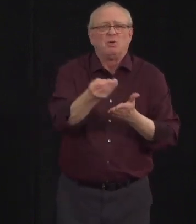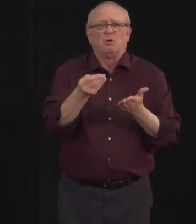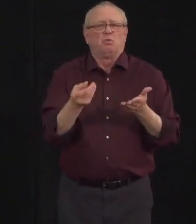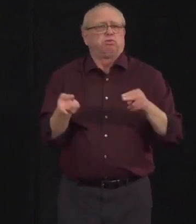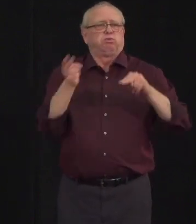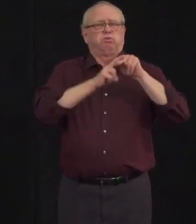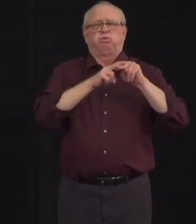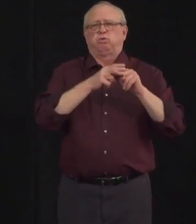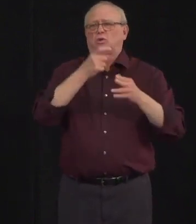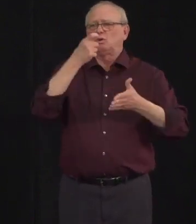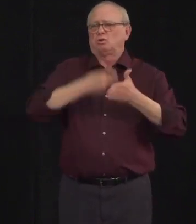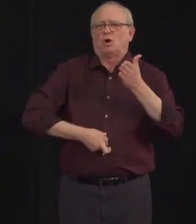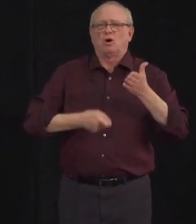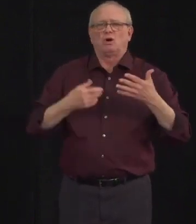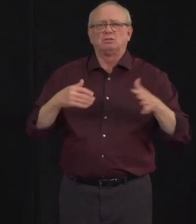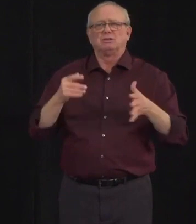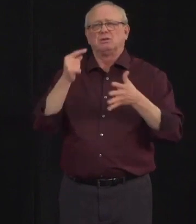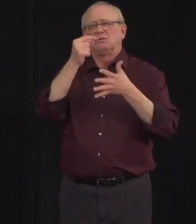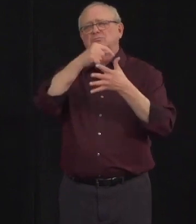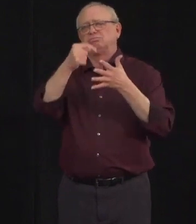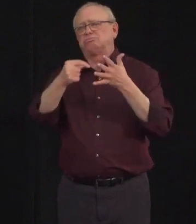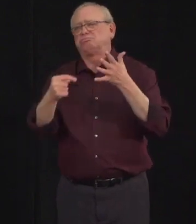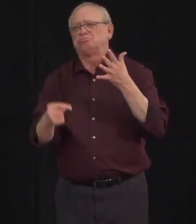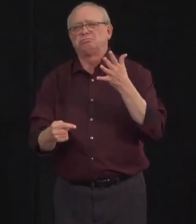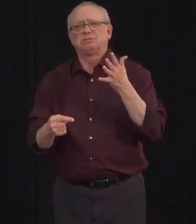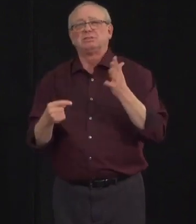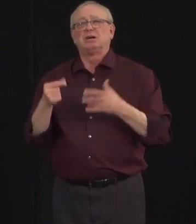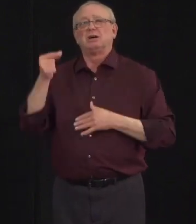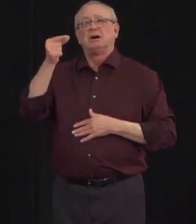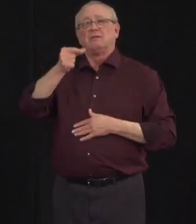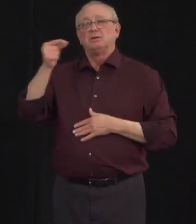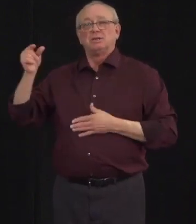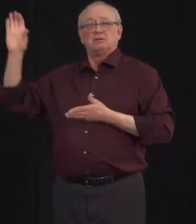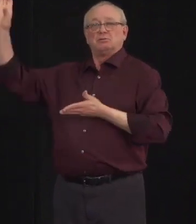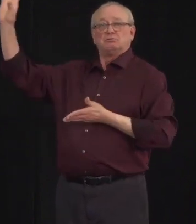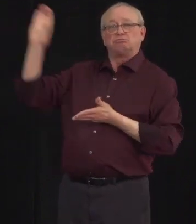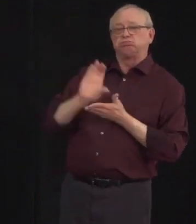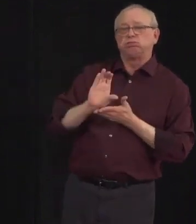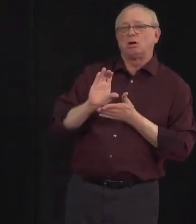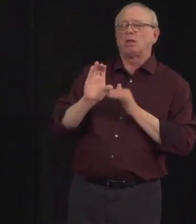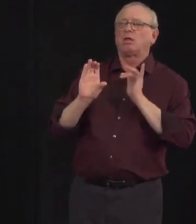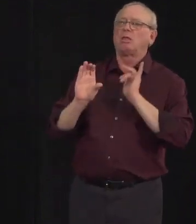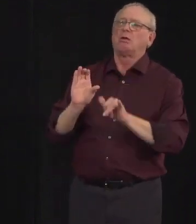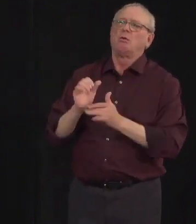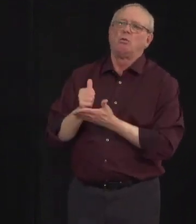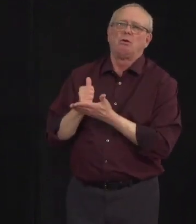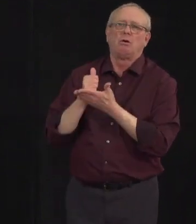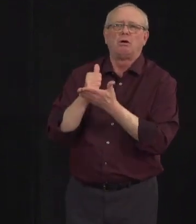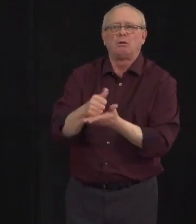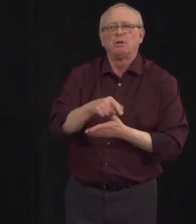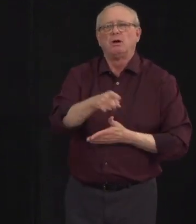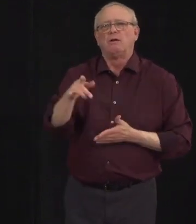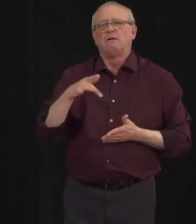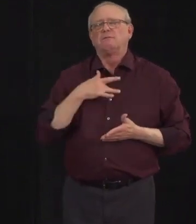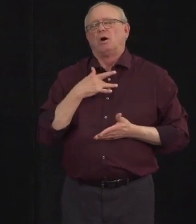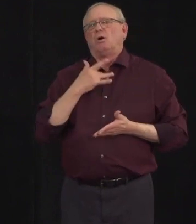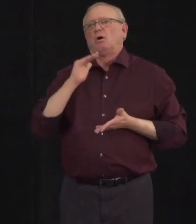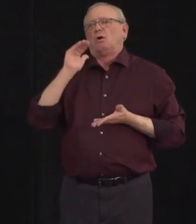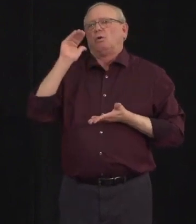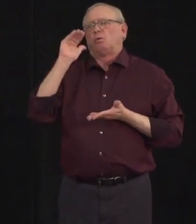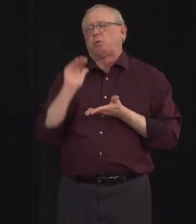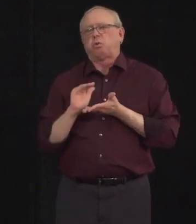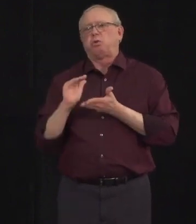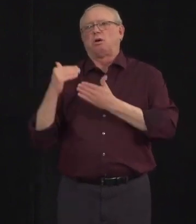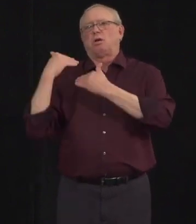This Government of Alberta funding will bring much-needed relief to help offset some of the increased costs associated with operating during the